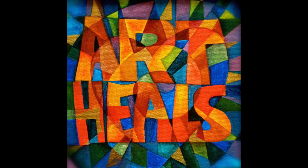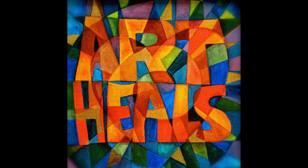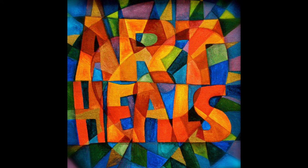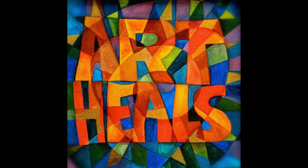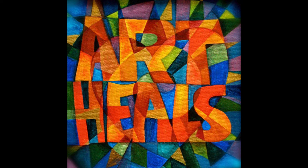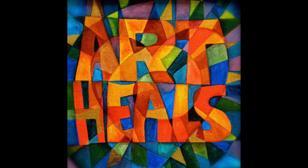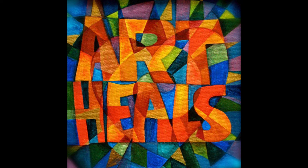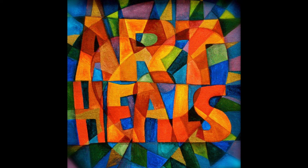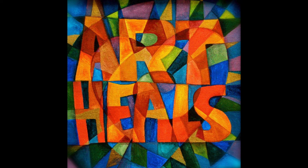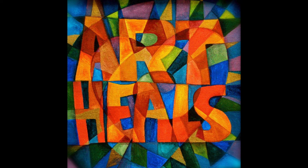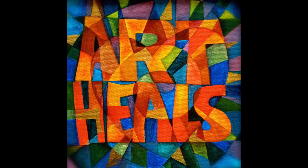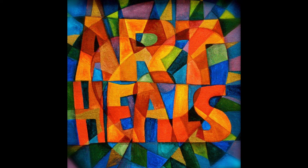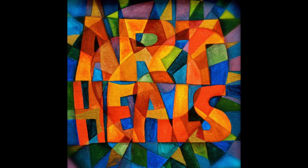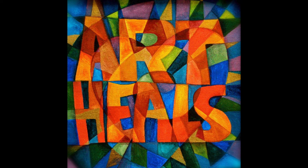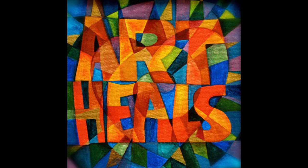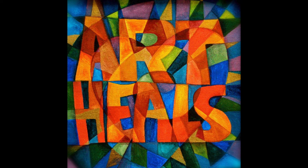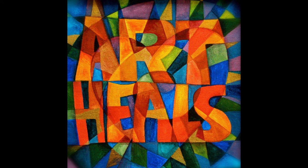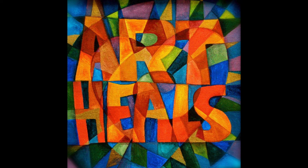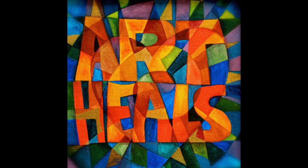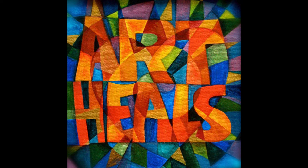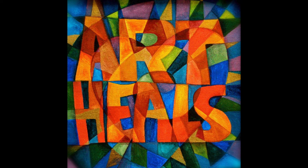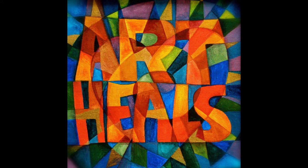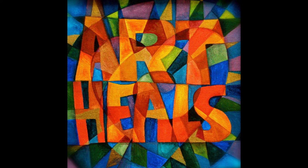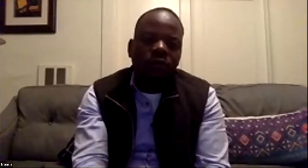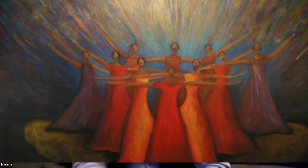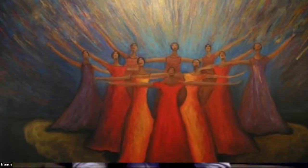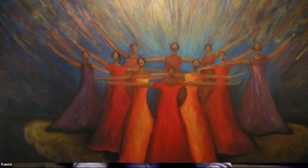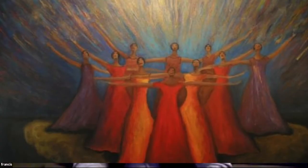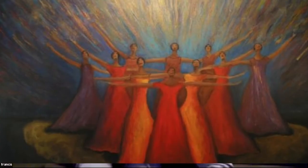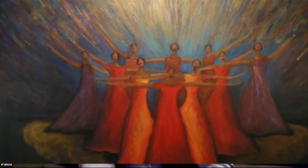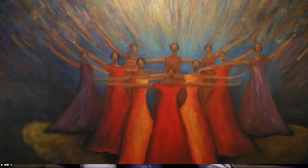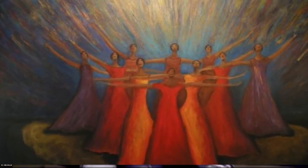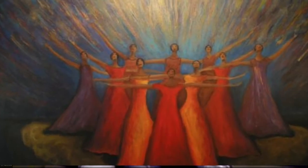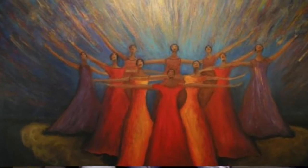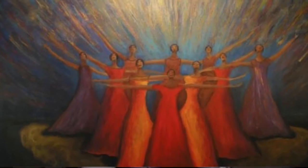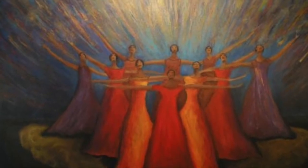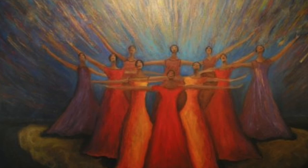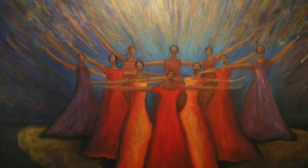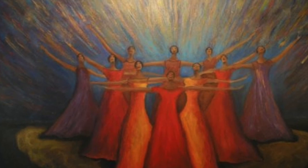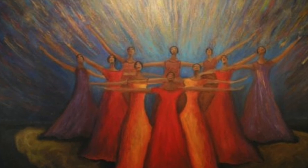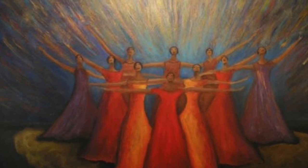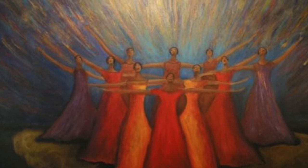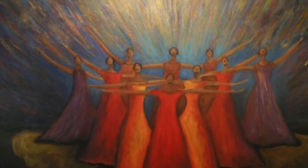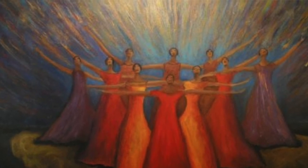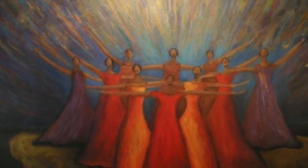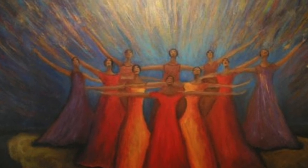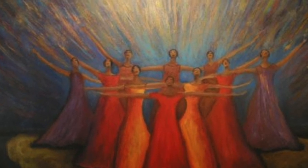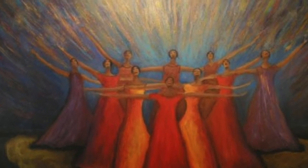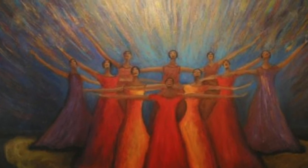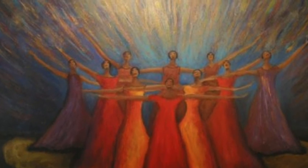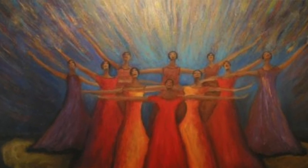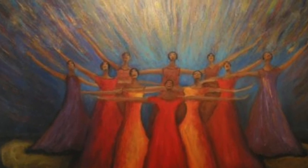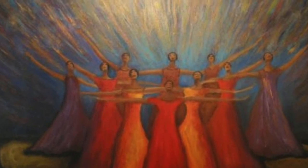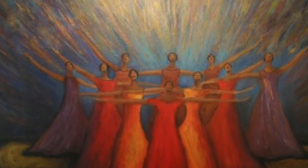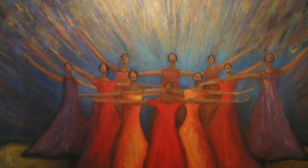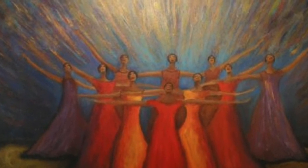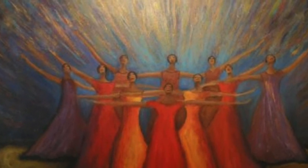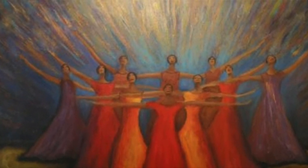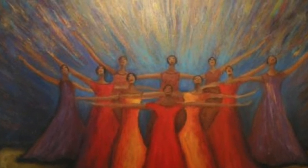those products that help people value themselves and whatnot and value yourself while you value